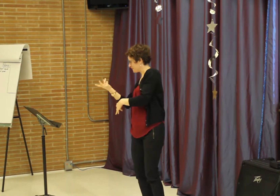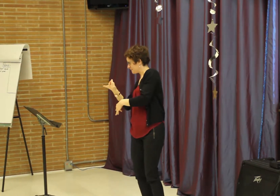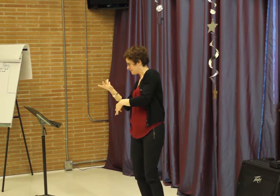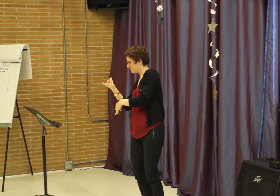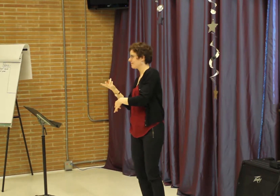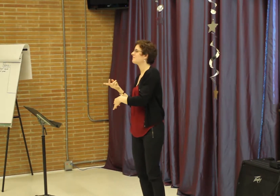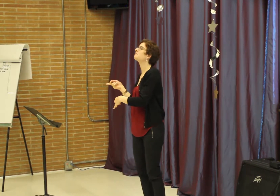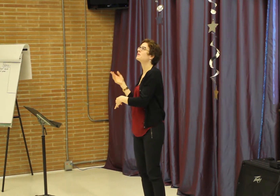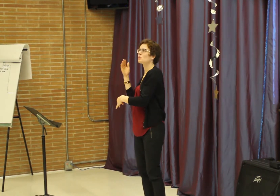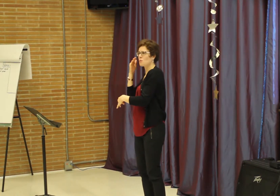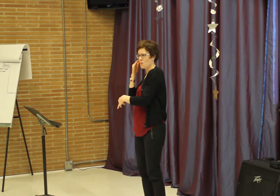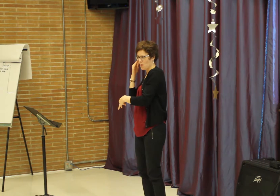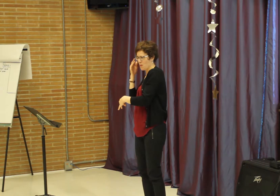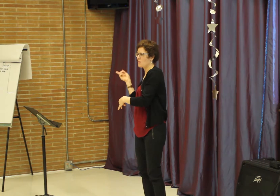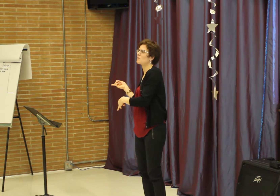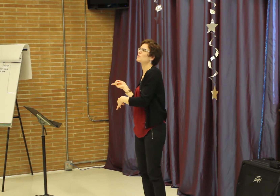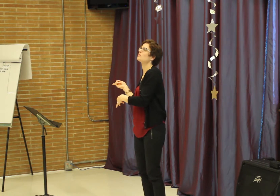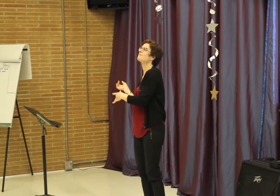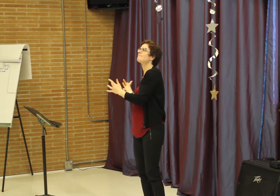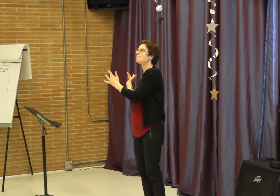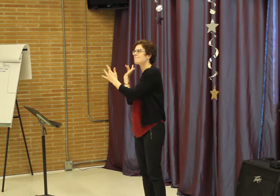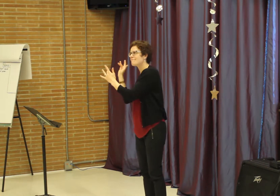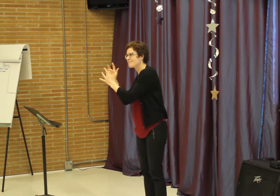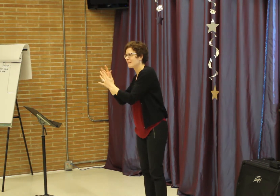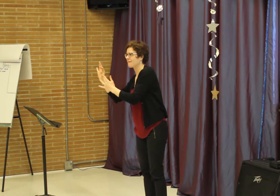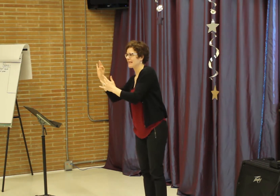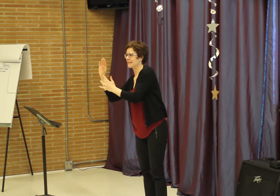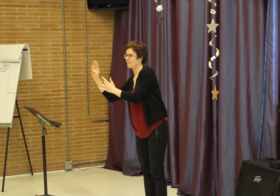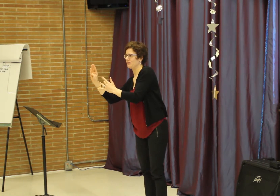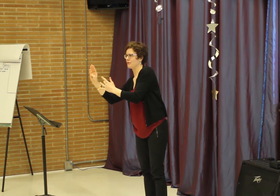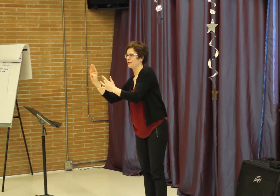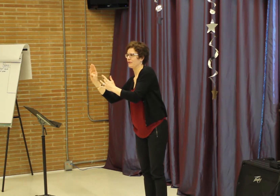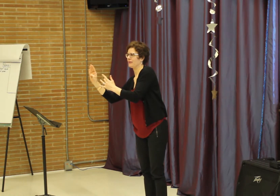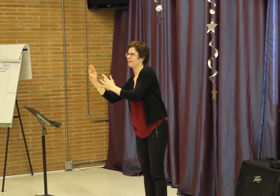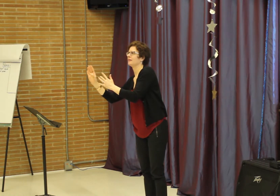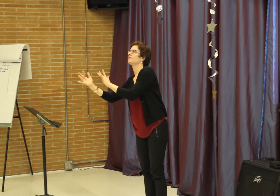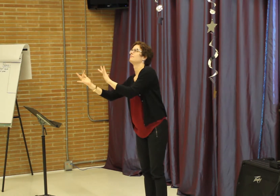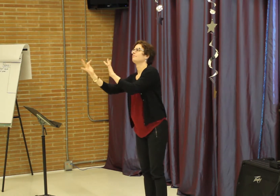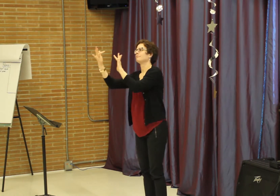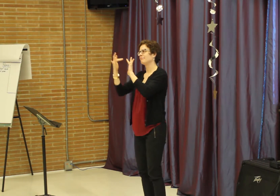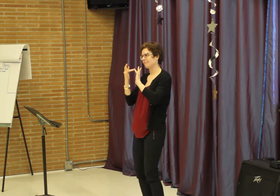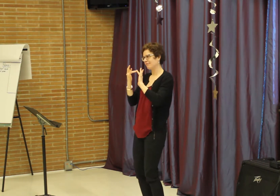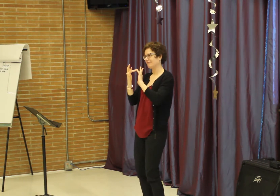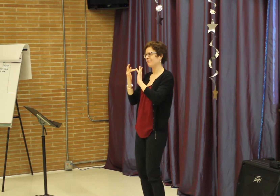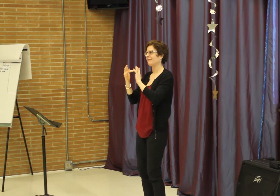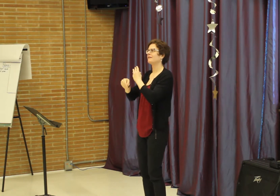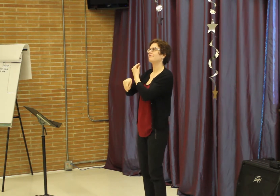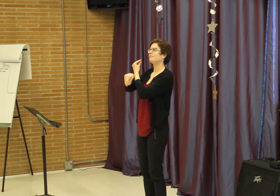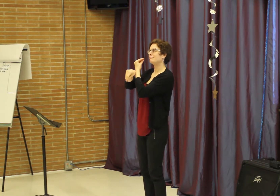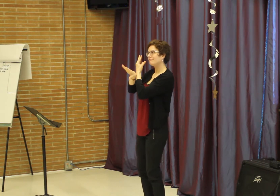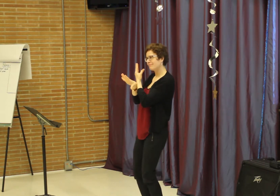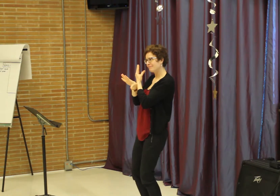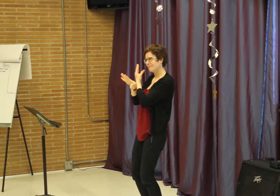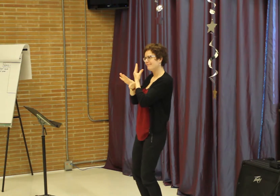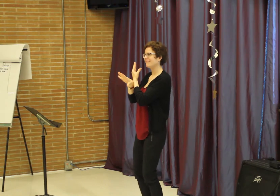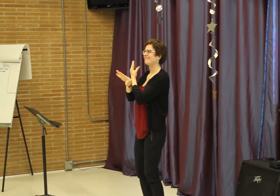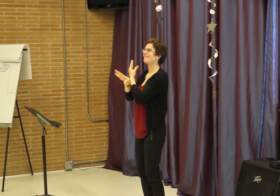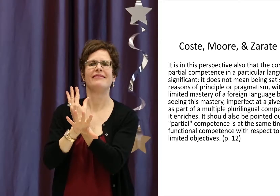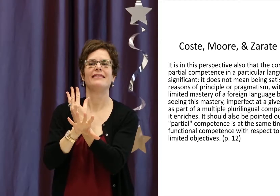She's quite well known. She knows a number of people on a global scale. So, asked if she could get in touch with these two presenters on my behalf.